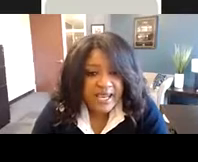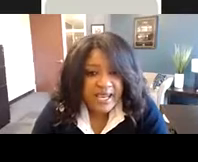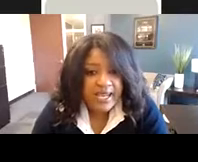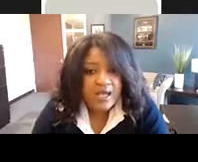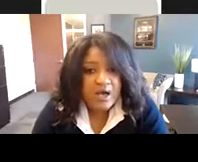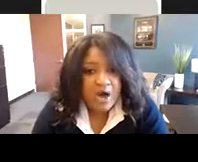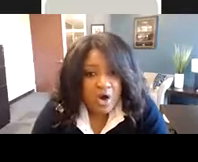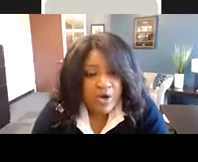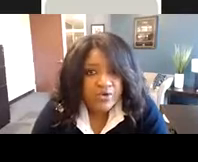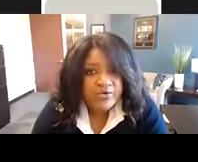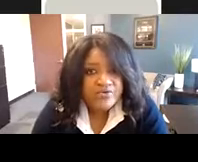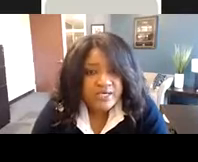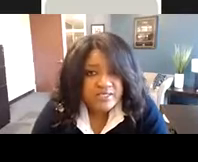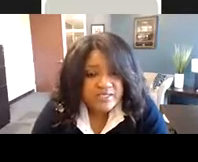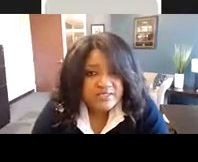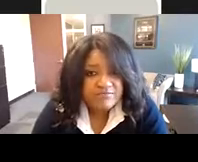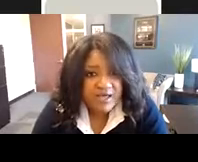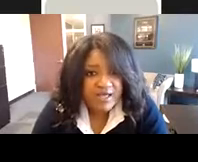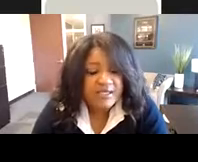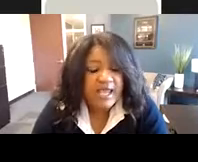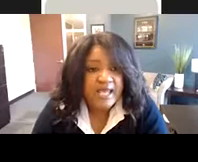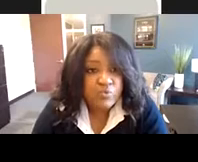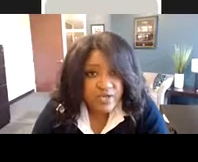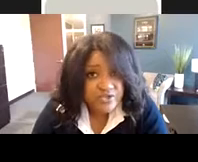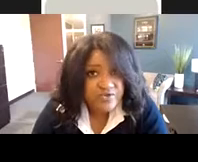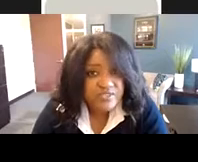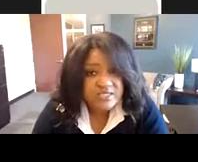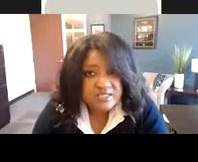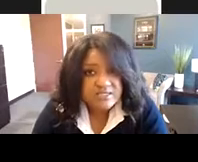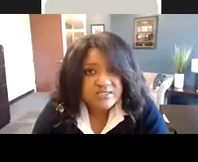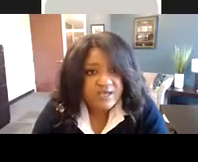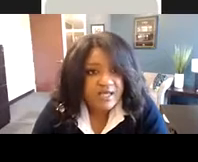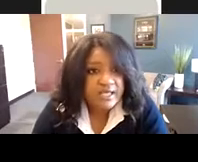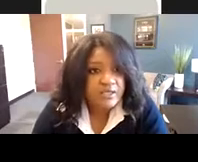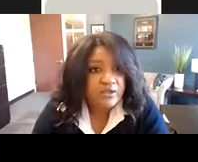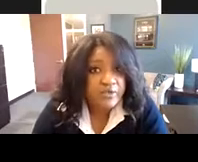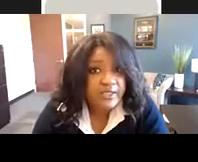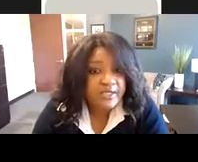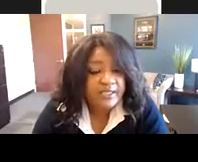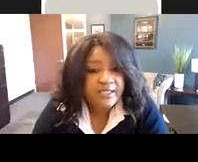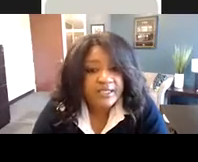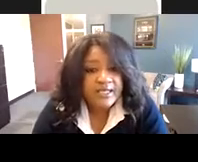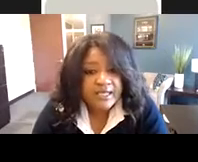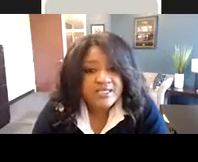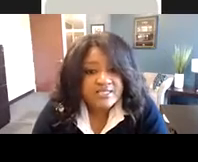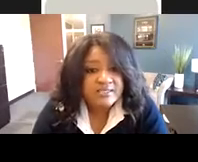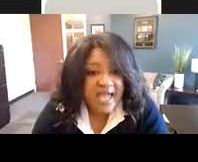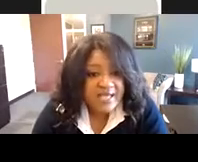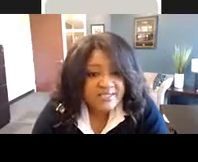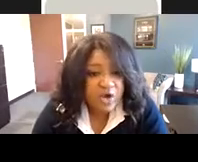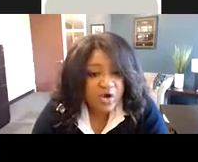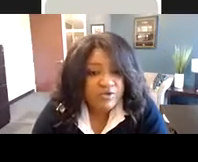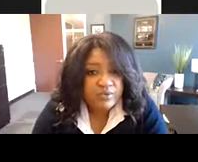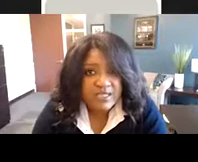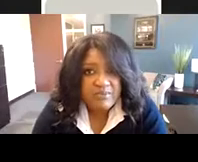get a homeowner's assistance fund and a renter's assistance fund included in this